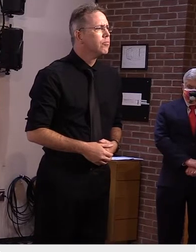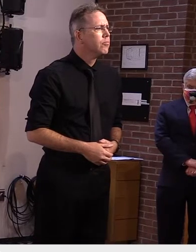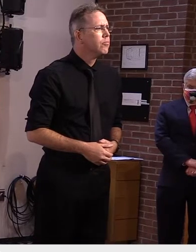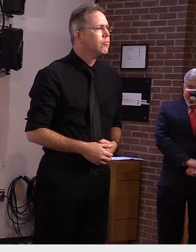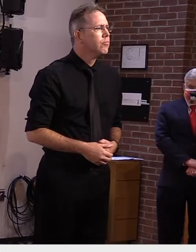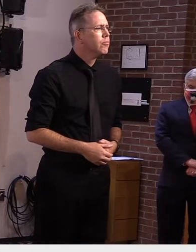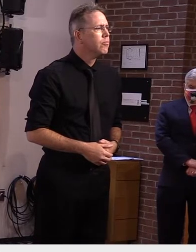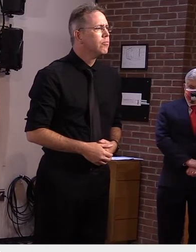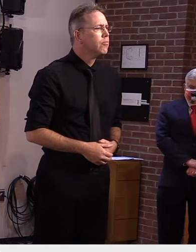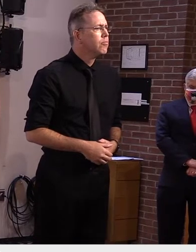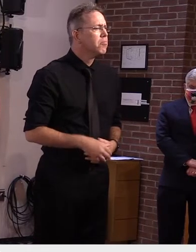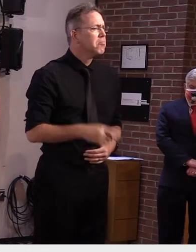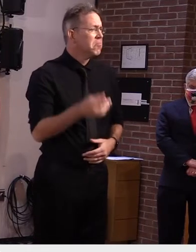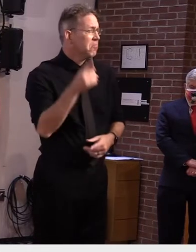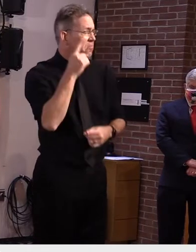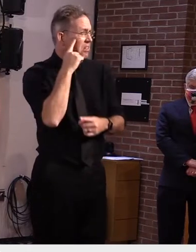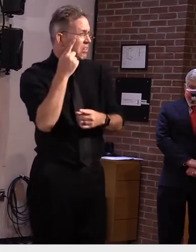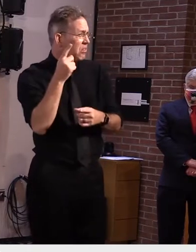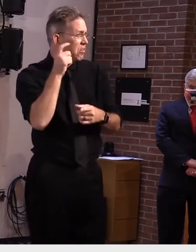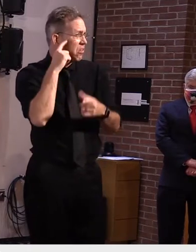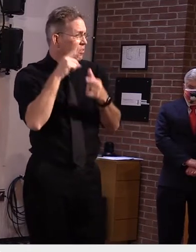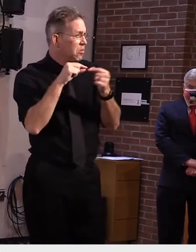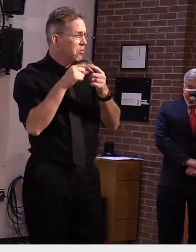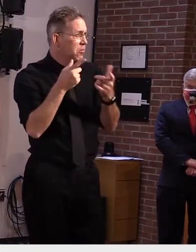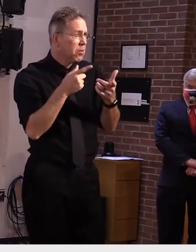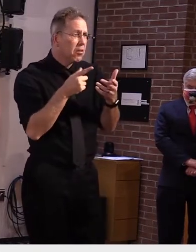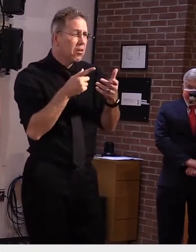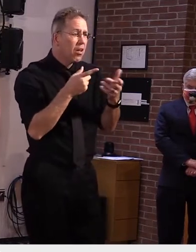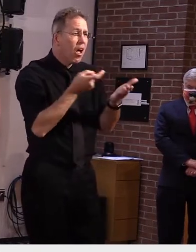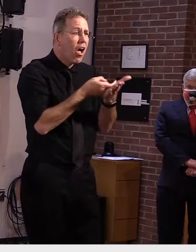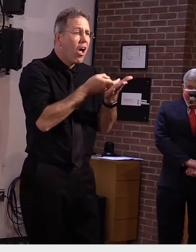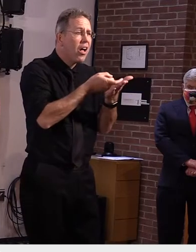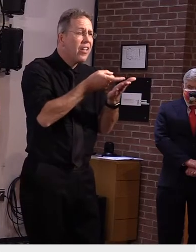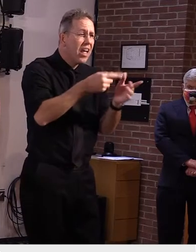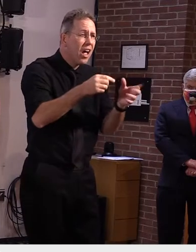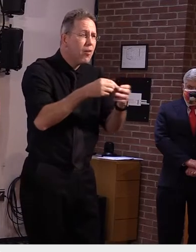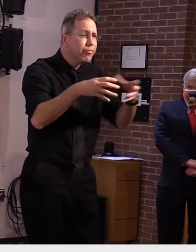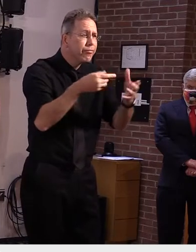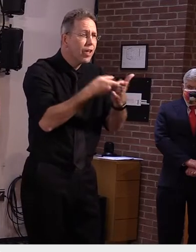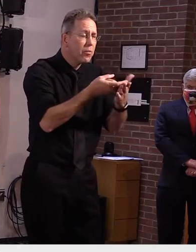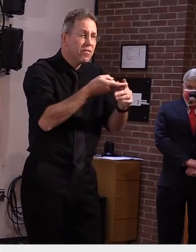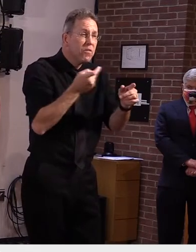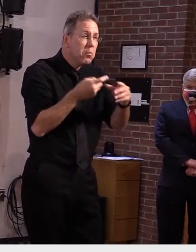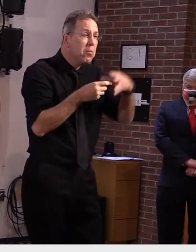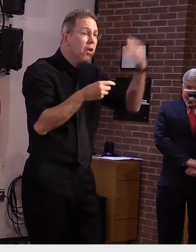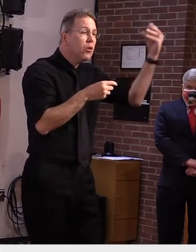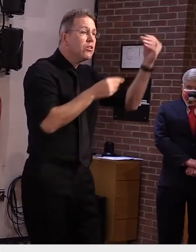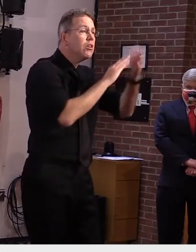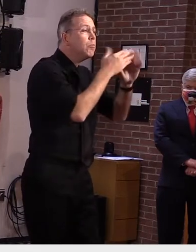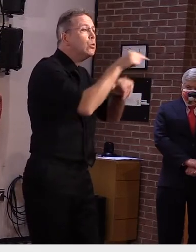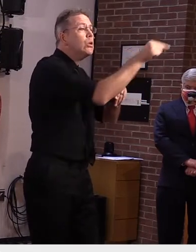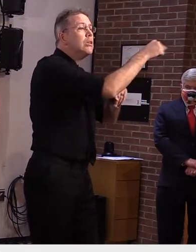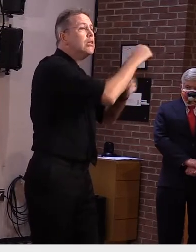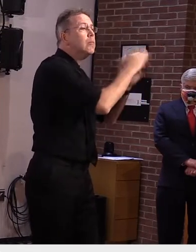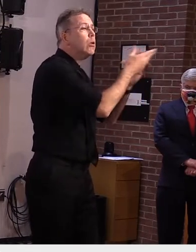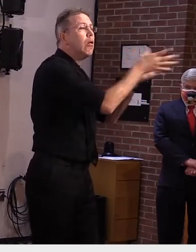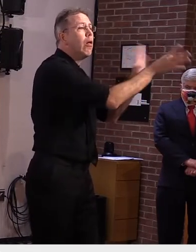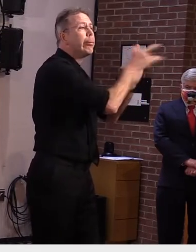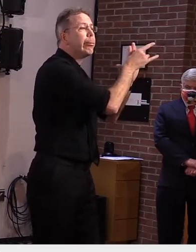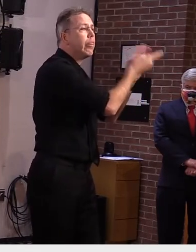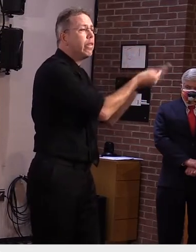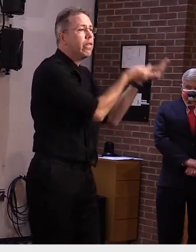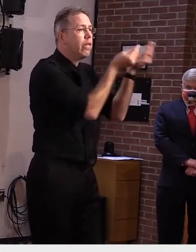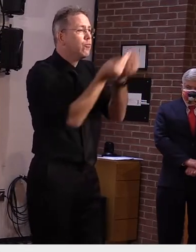on ice gameplay things like that yeah i think there are lots of factors you know we know what works in